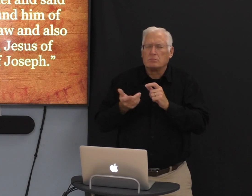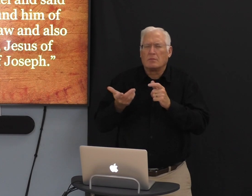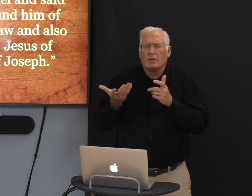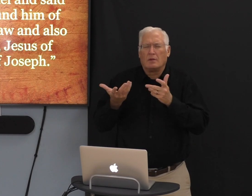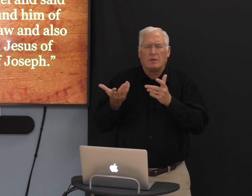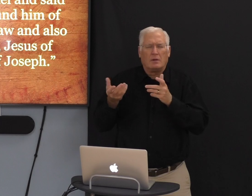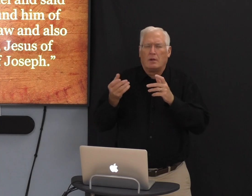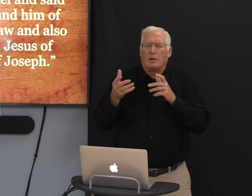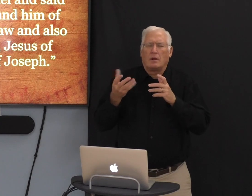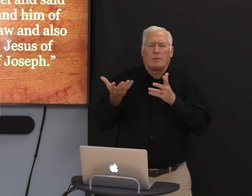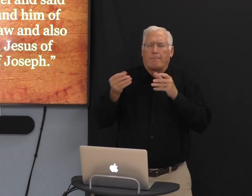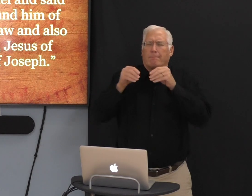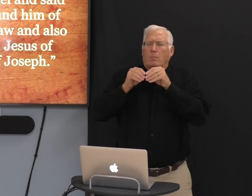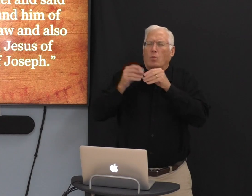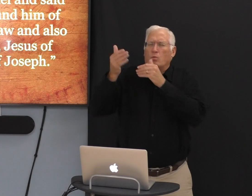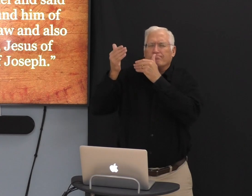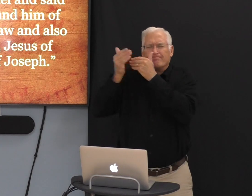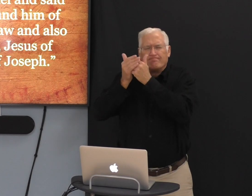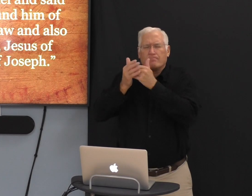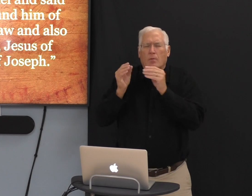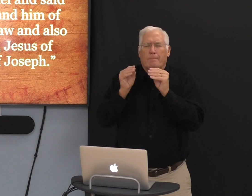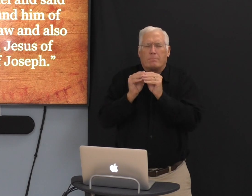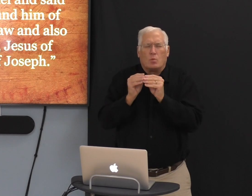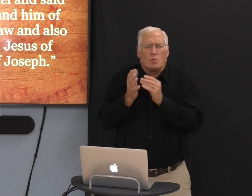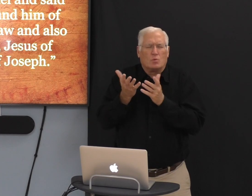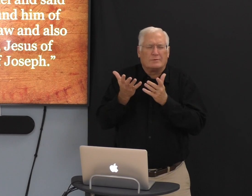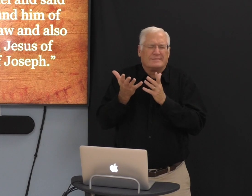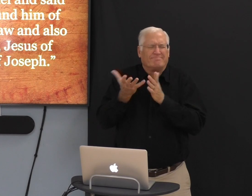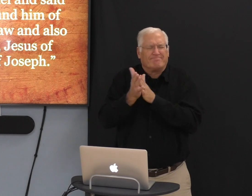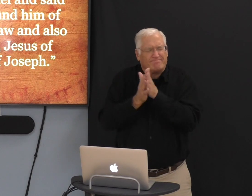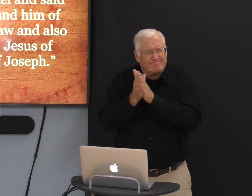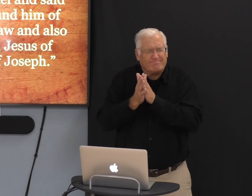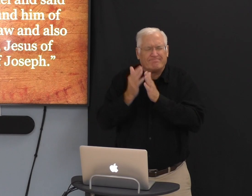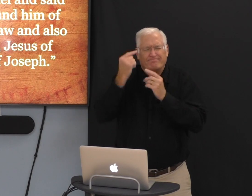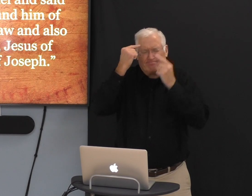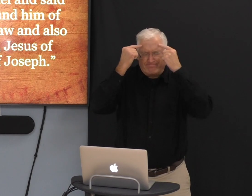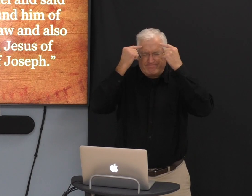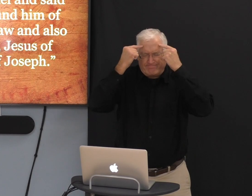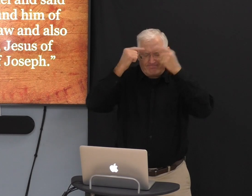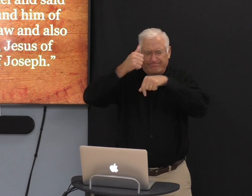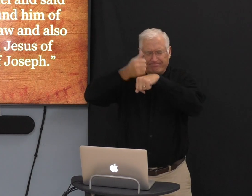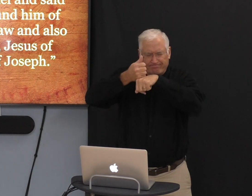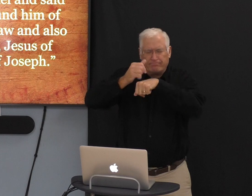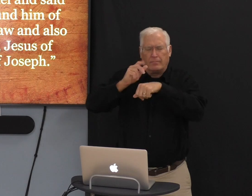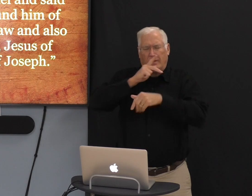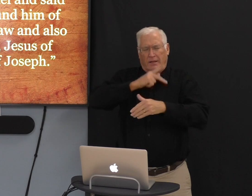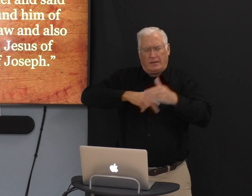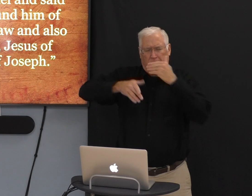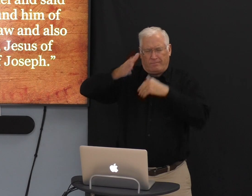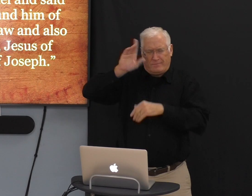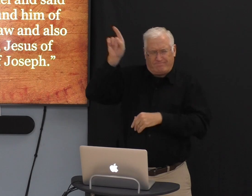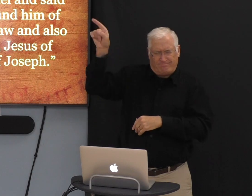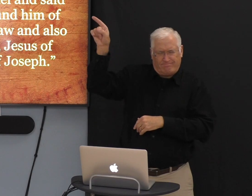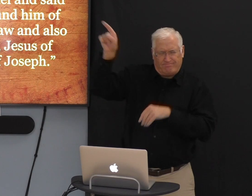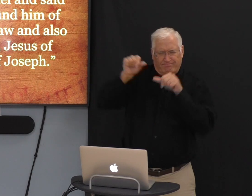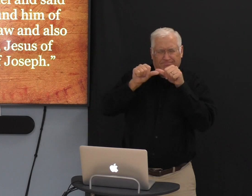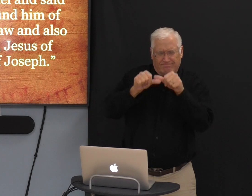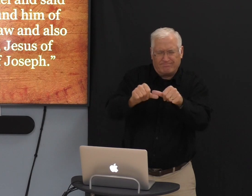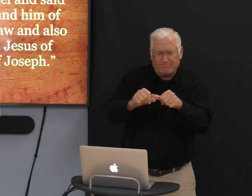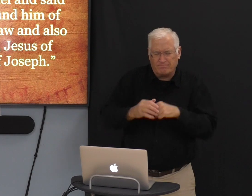and change our lives, that we will become closer to you, and set our